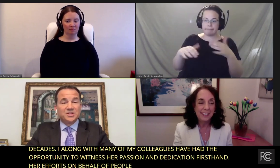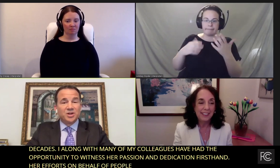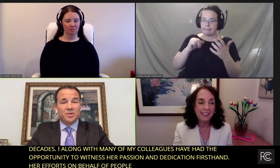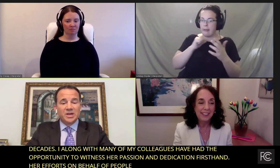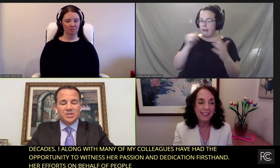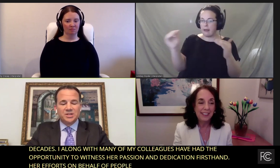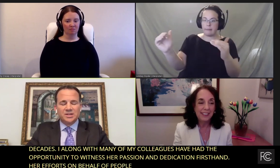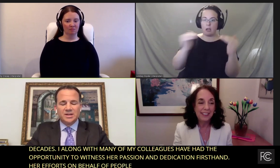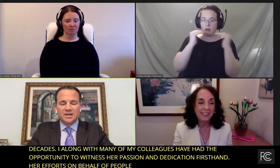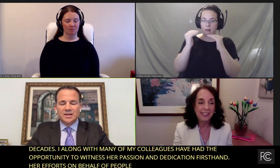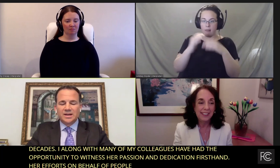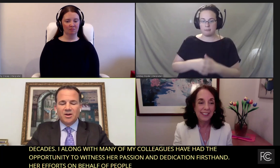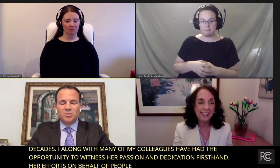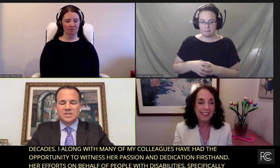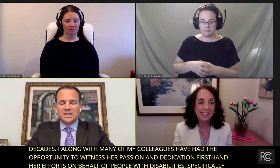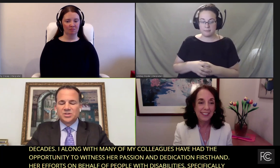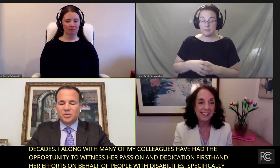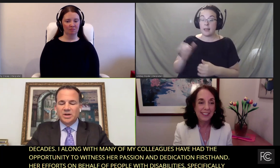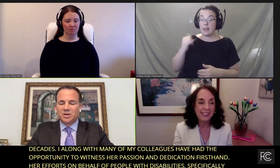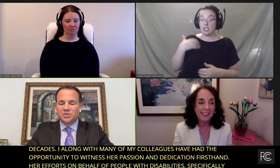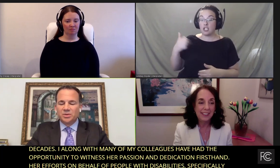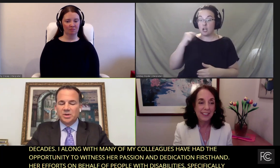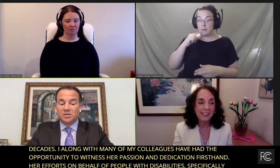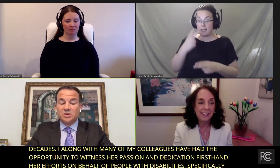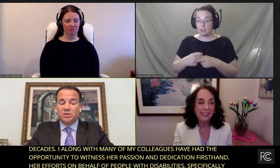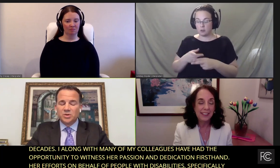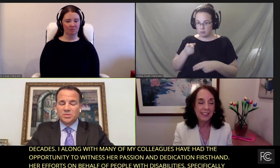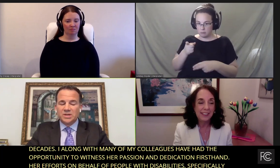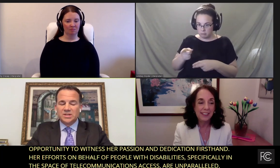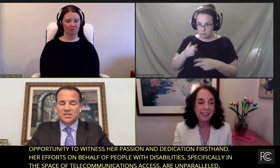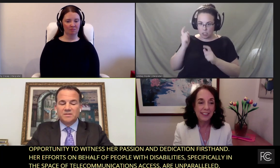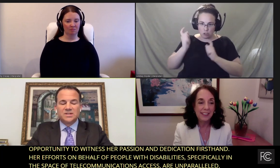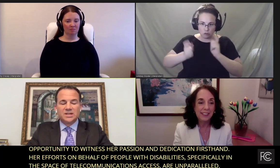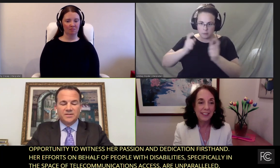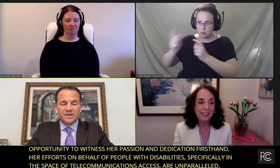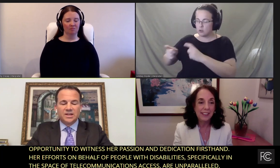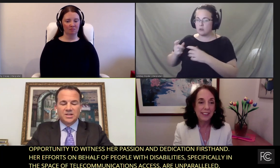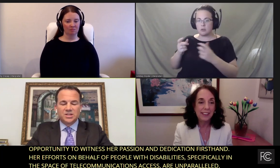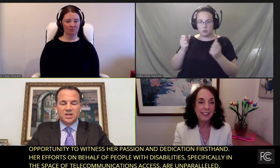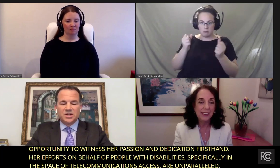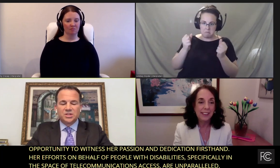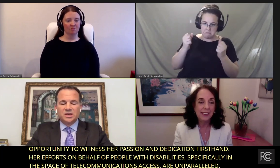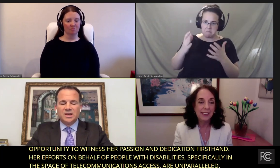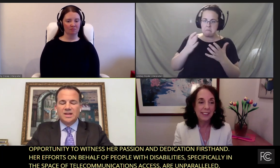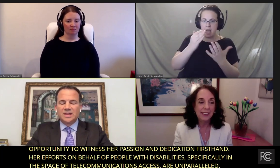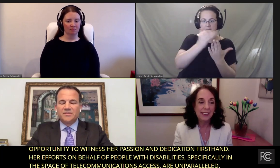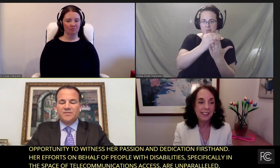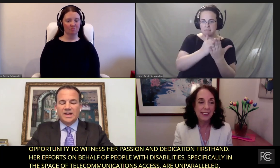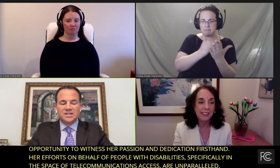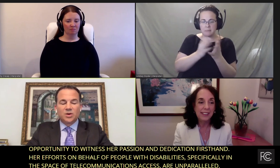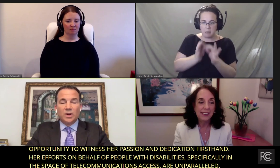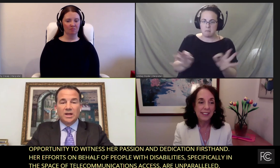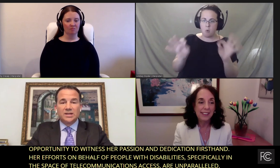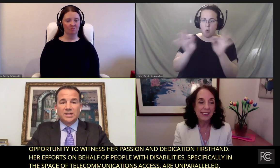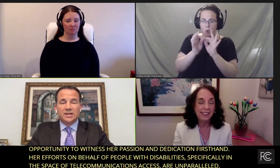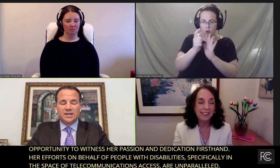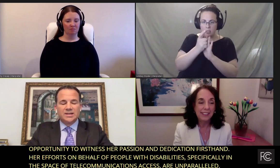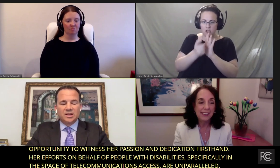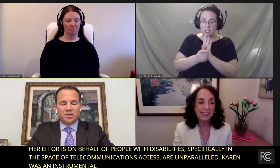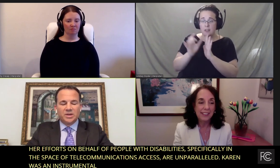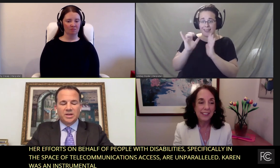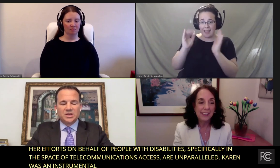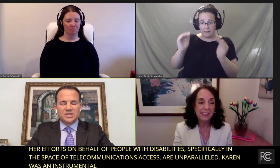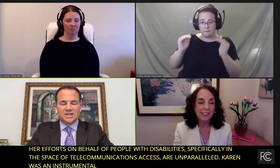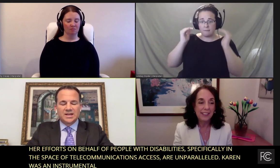As the chairman mentioned, Karen was an instrumental contributor to numerous pieces of significant legislation that have advanced equality